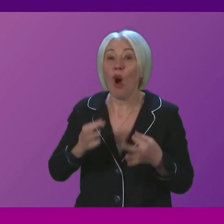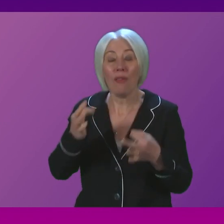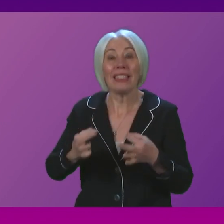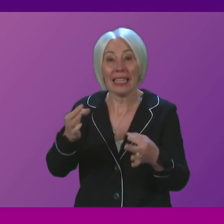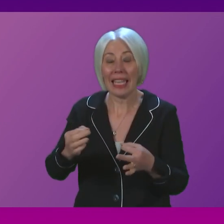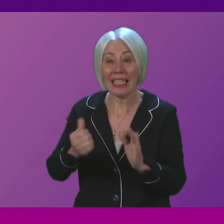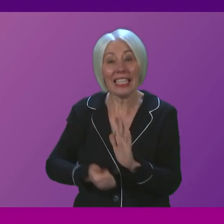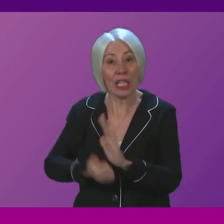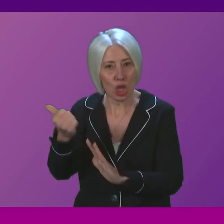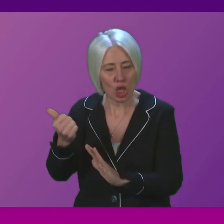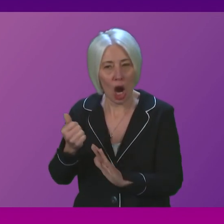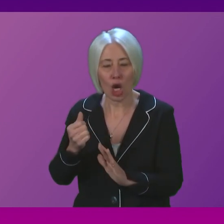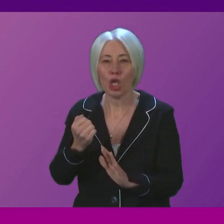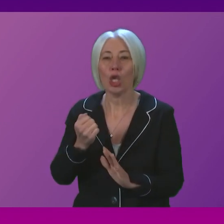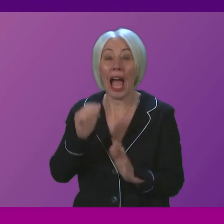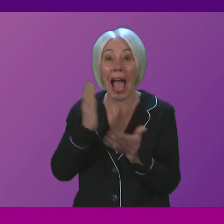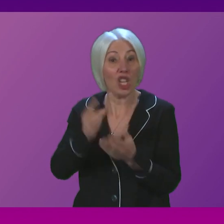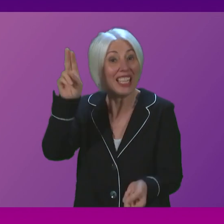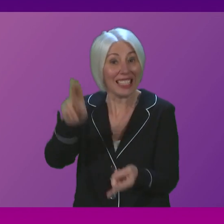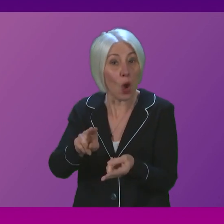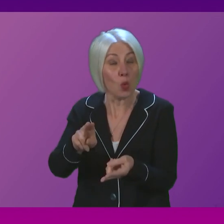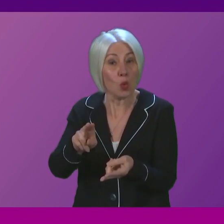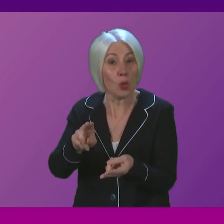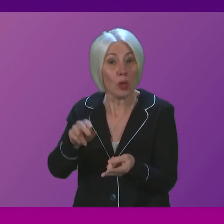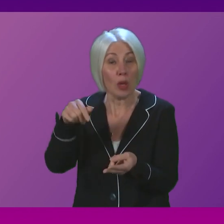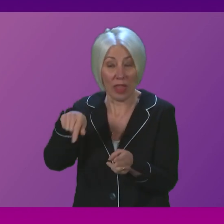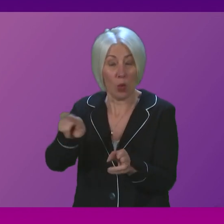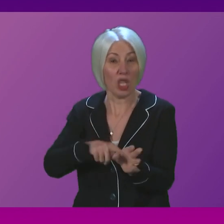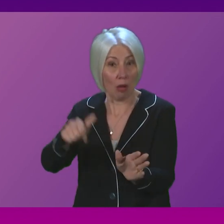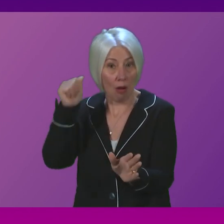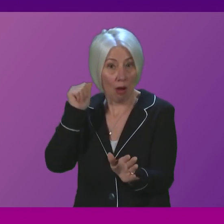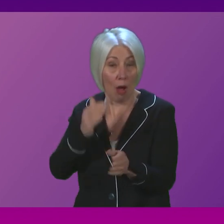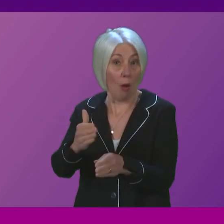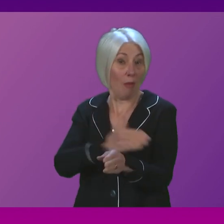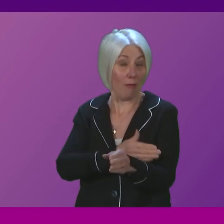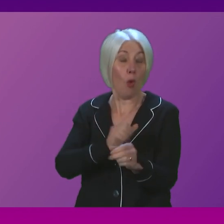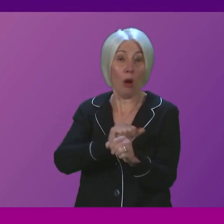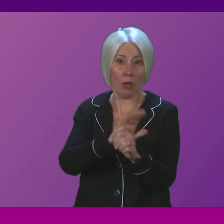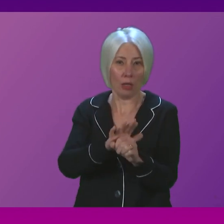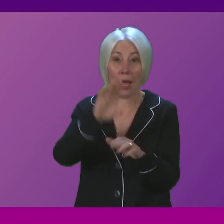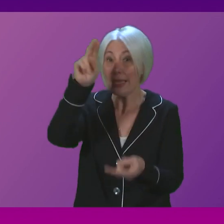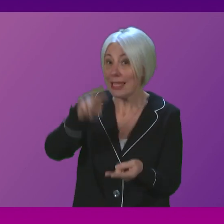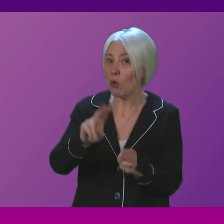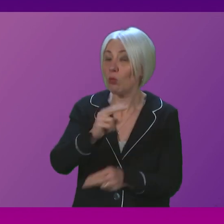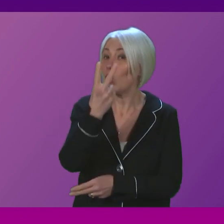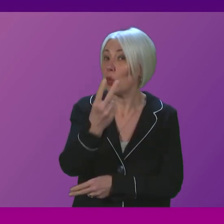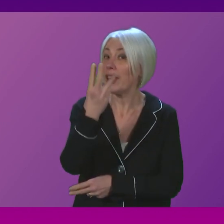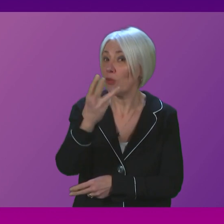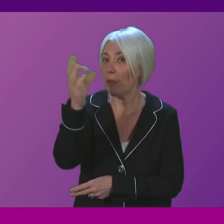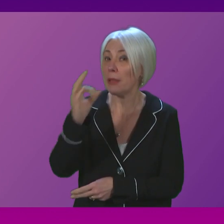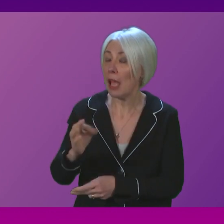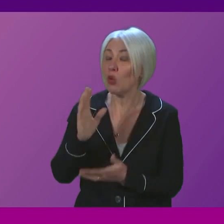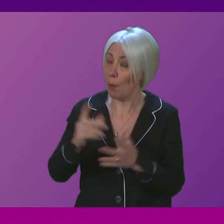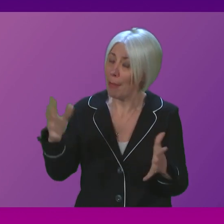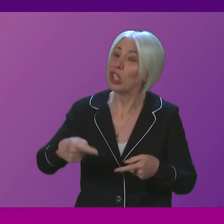most recent year is actually down on the period immediately pre-COVID, down by 23%. So these are significant